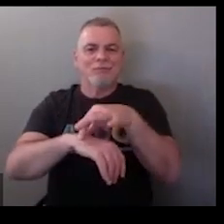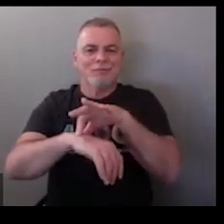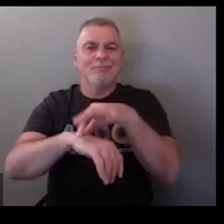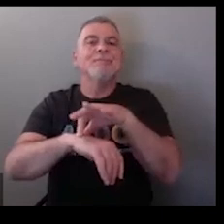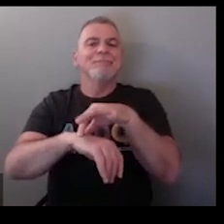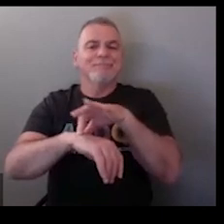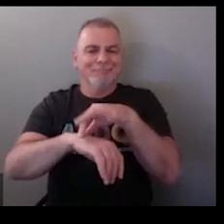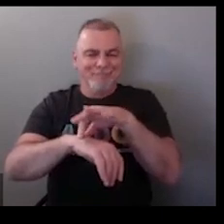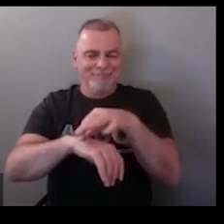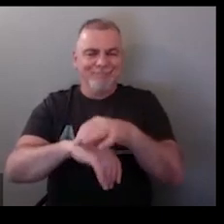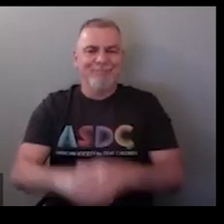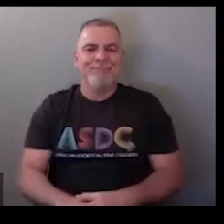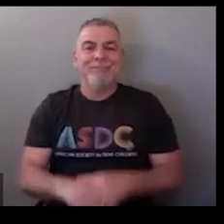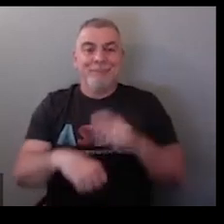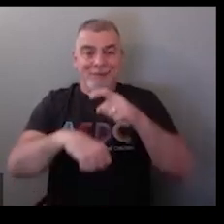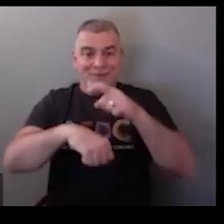geography